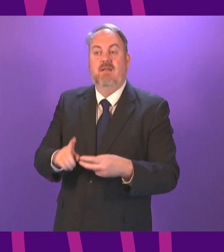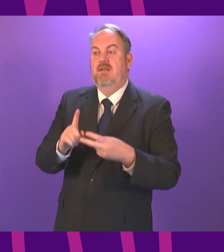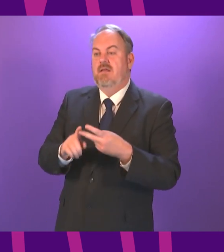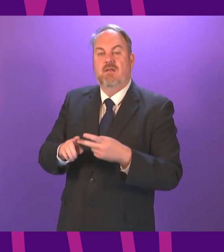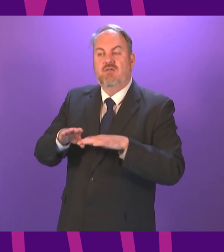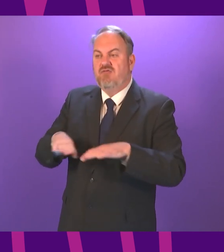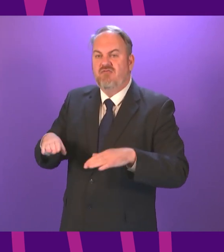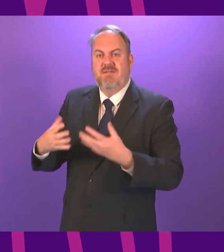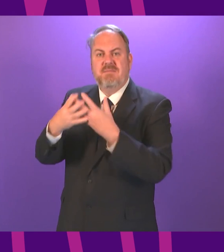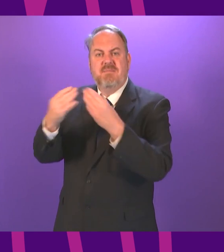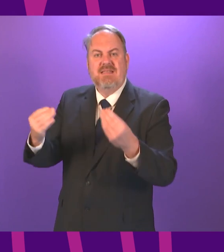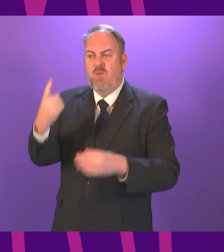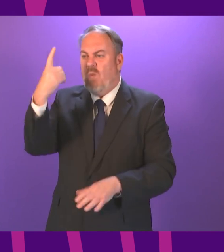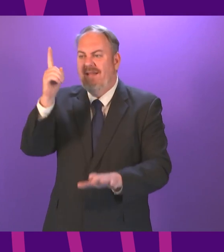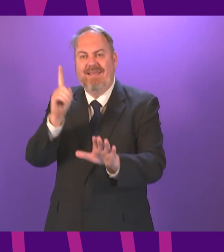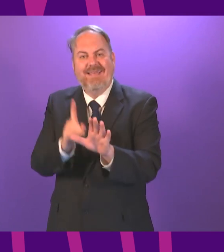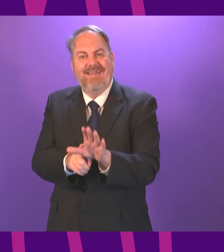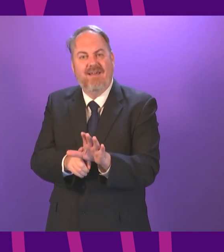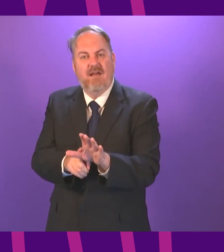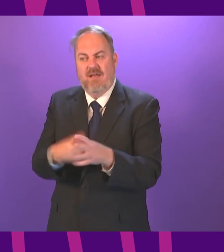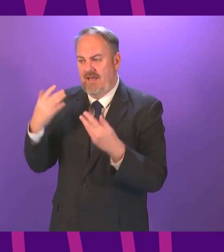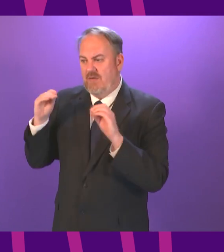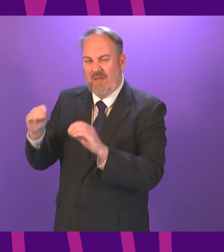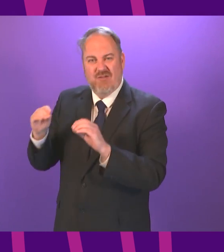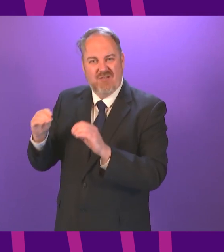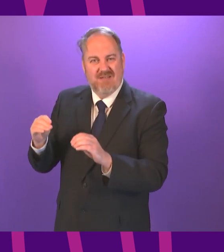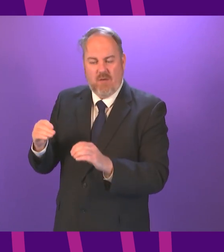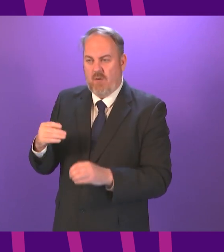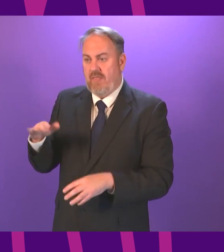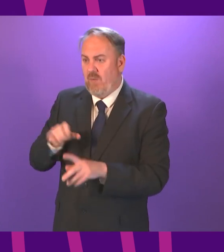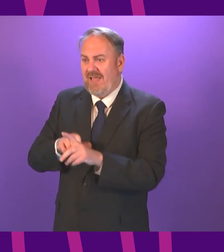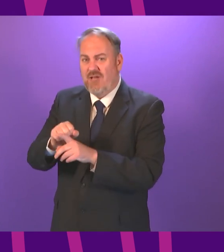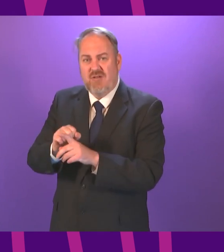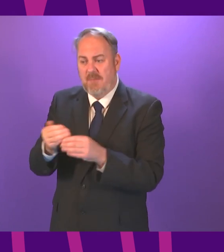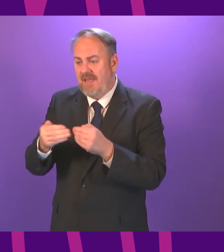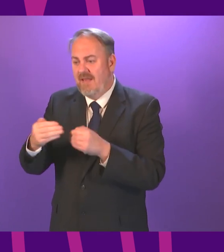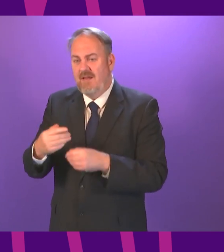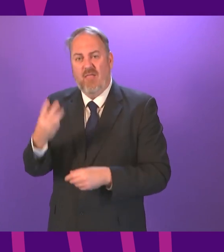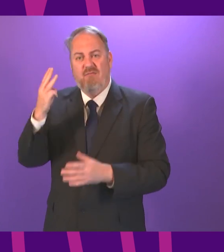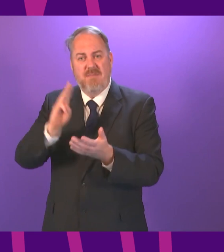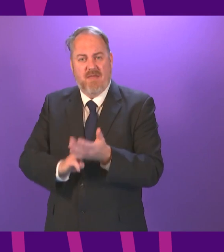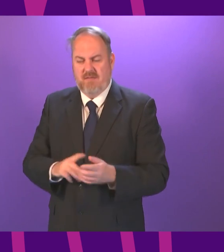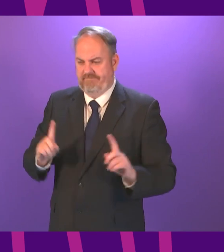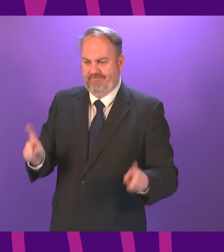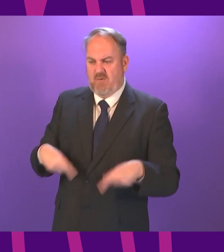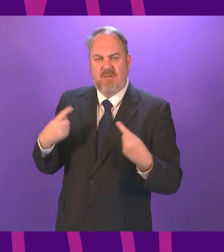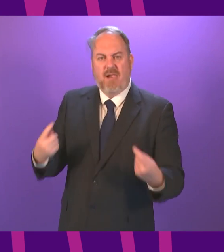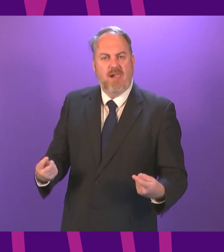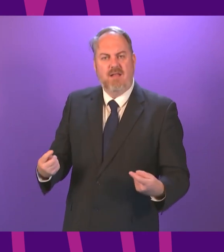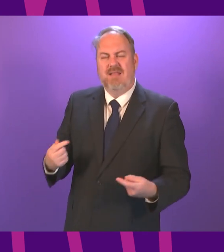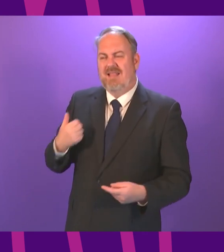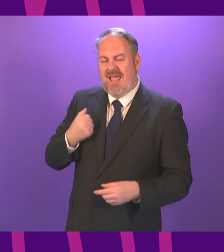missed on their education isn't going to be caught up in 100 days. It's going to take years to catch up on that. The SQA exams fiasco is